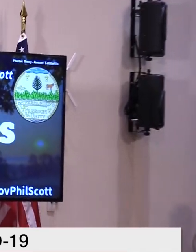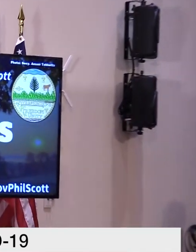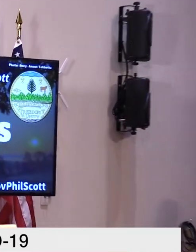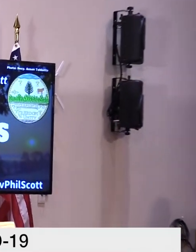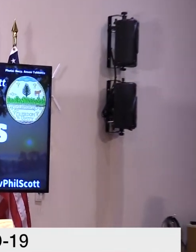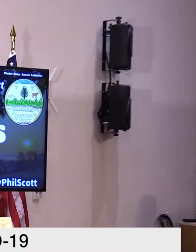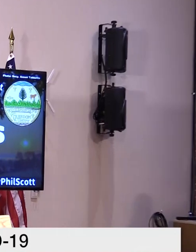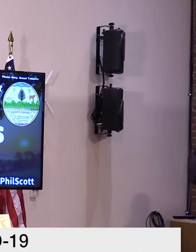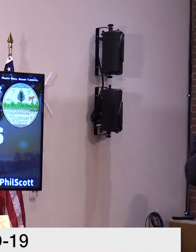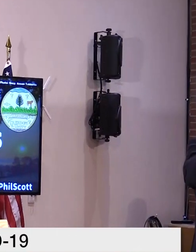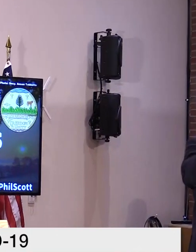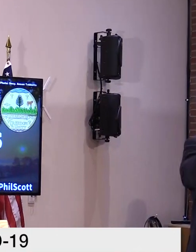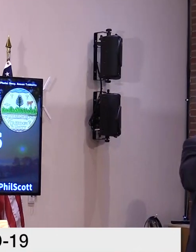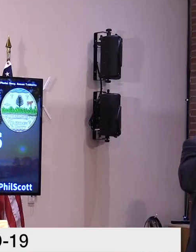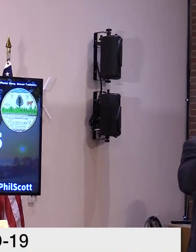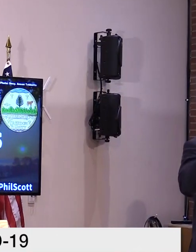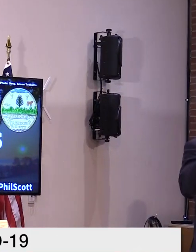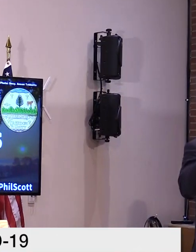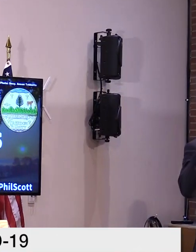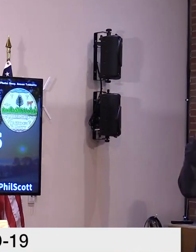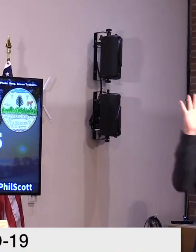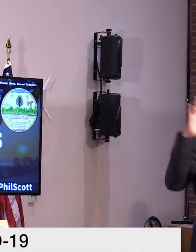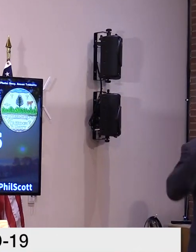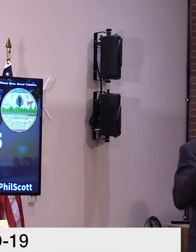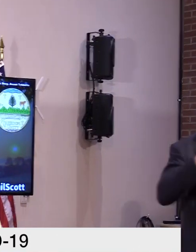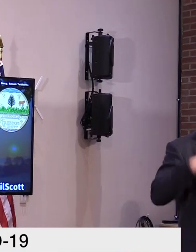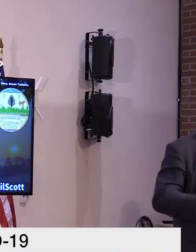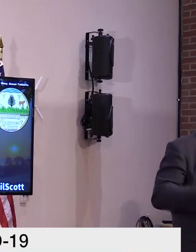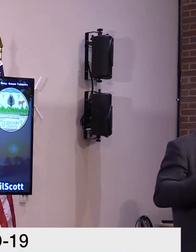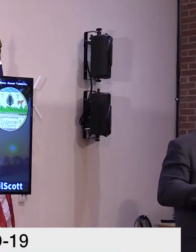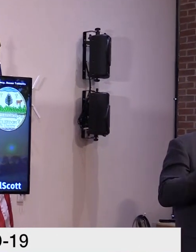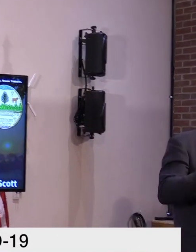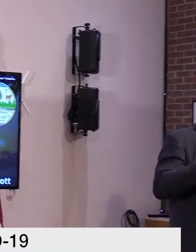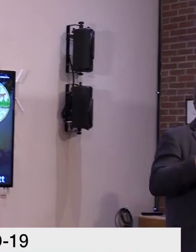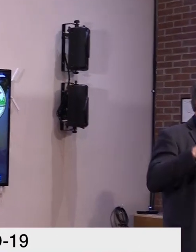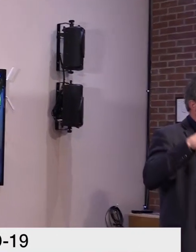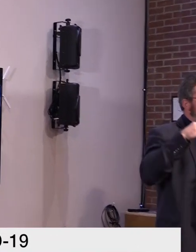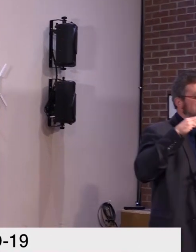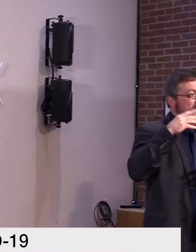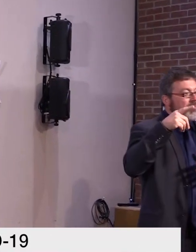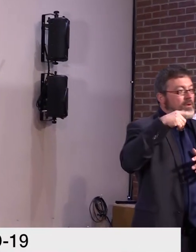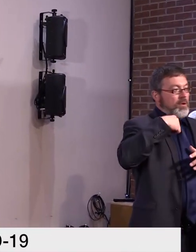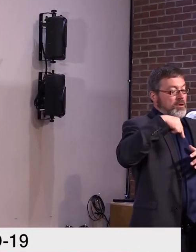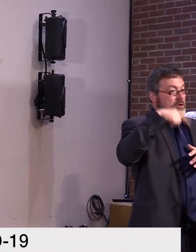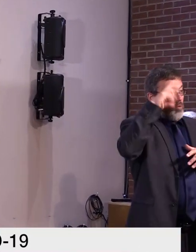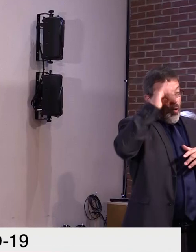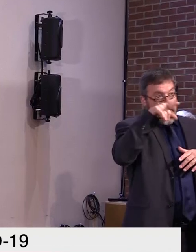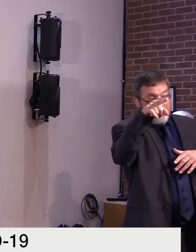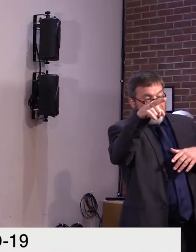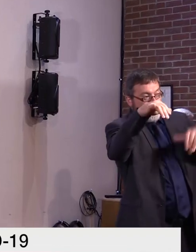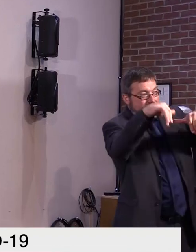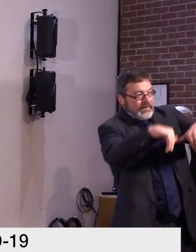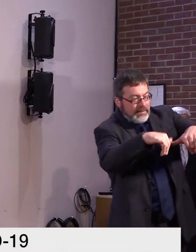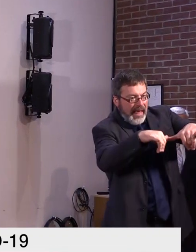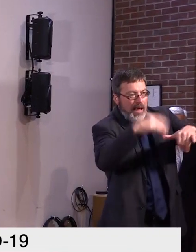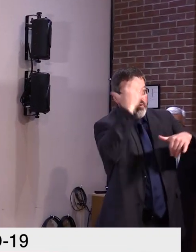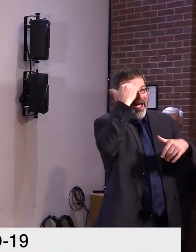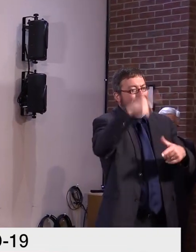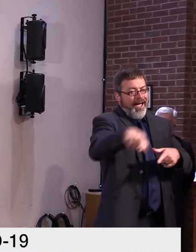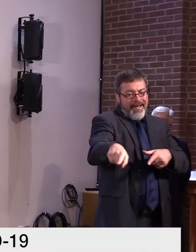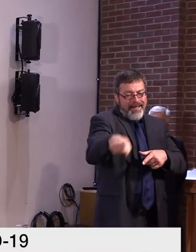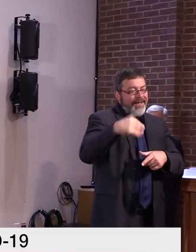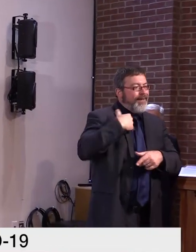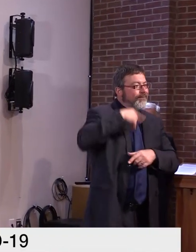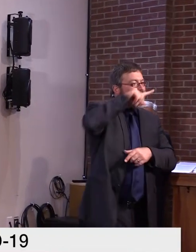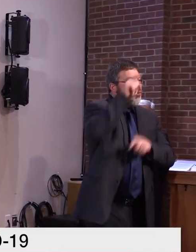endeavor. Hopefully you'll be able to stay on the line in case there's any questions for you later on. But this, but